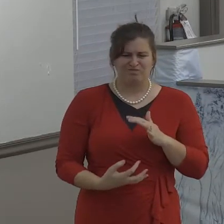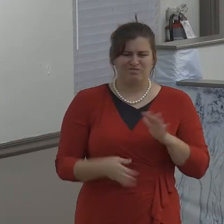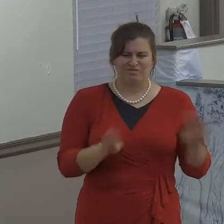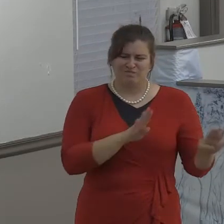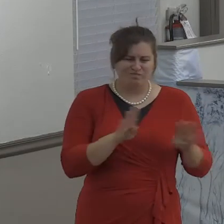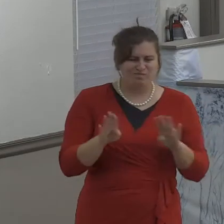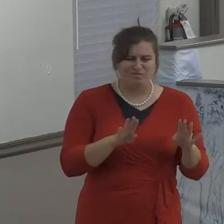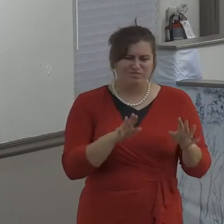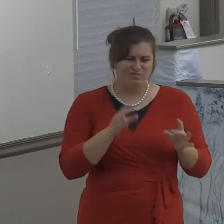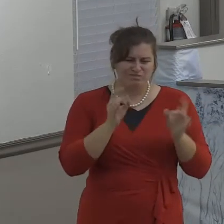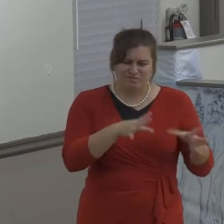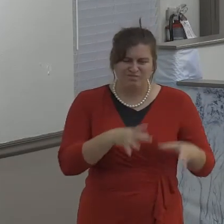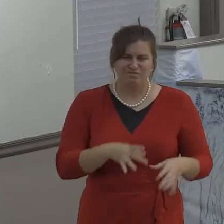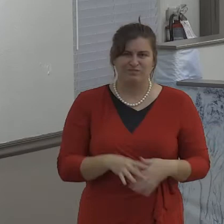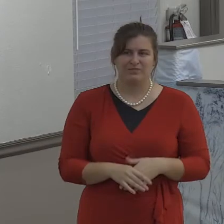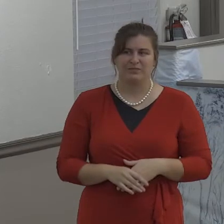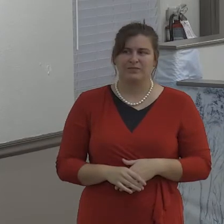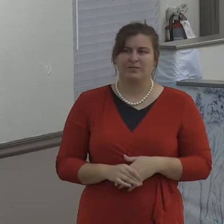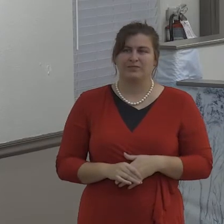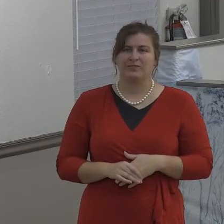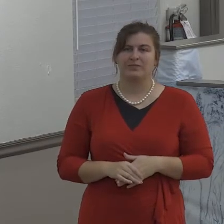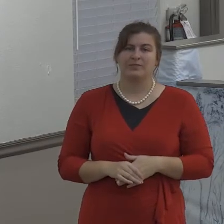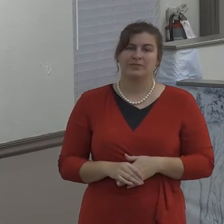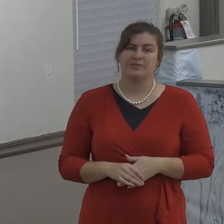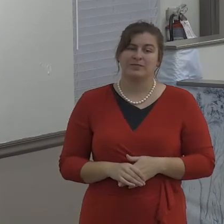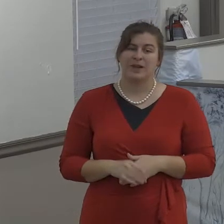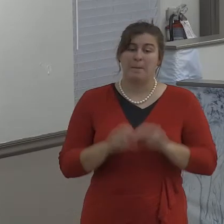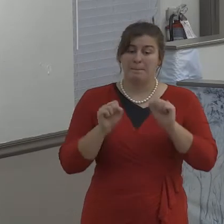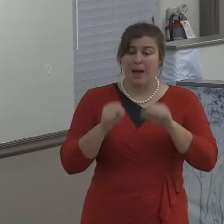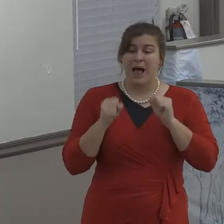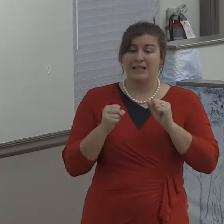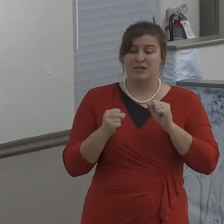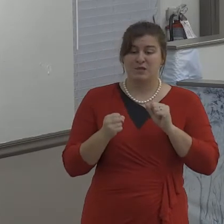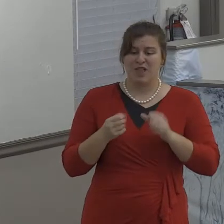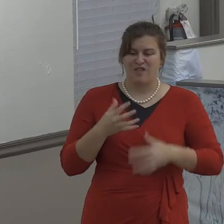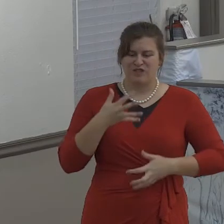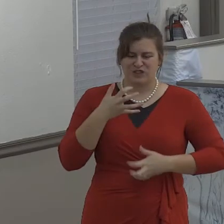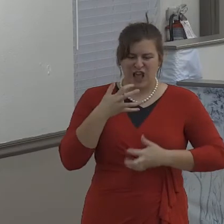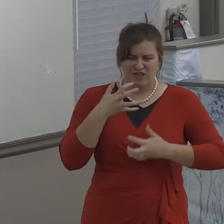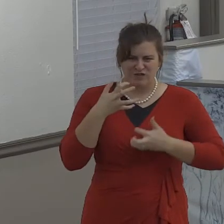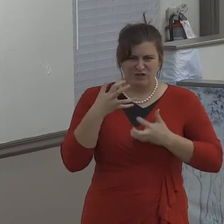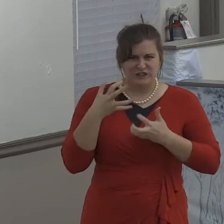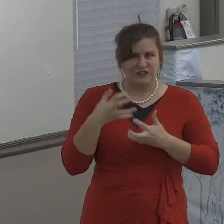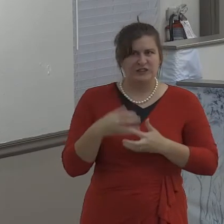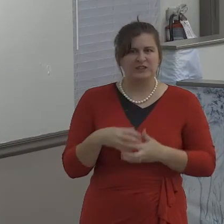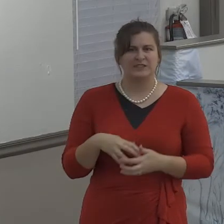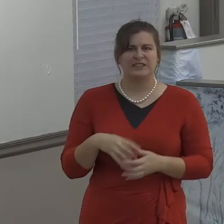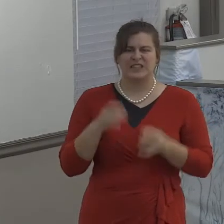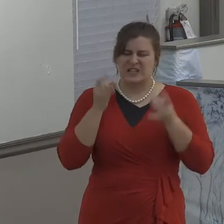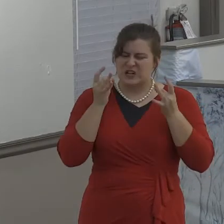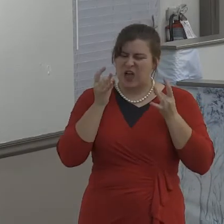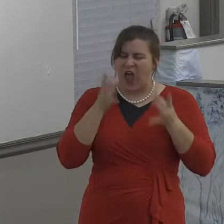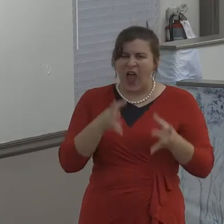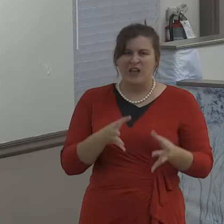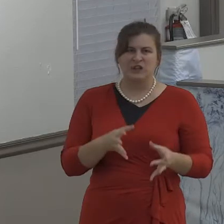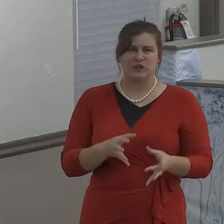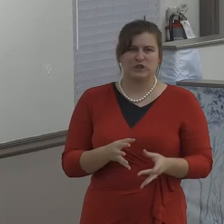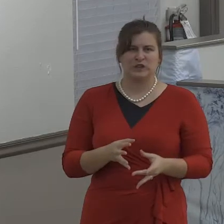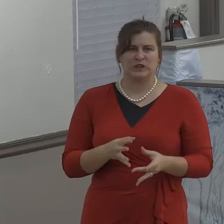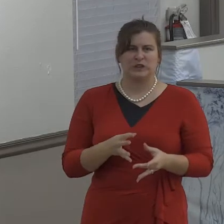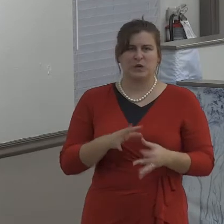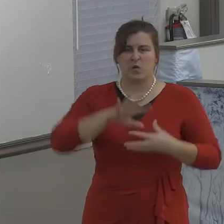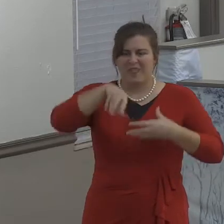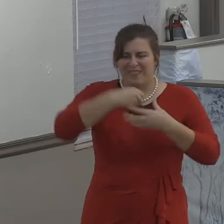grieve the Holy Spirit of God. If I can get one thing across in this message tonight, it's simply this.